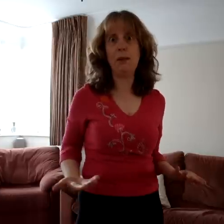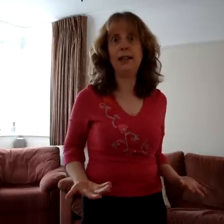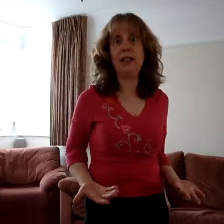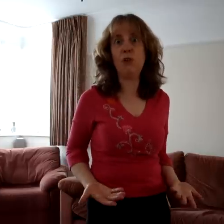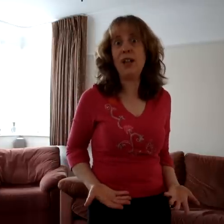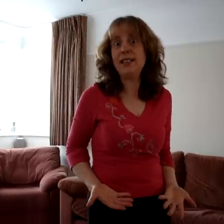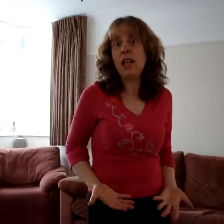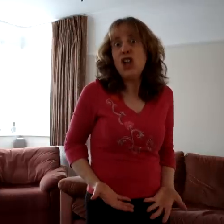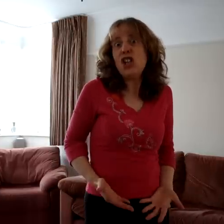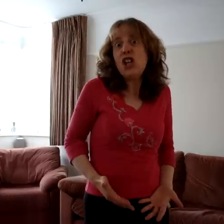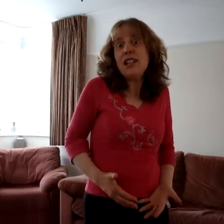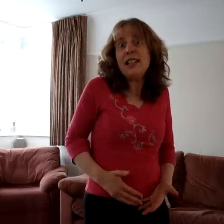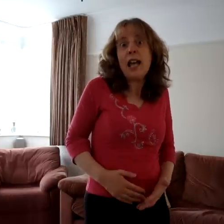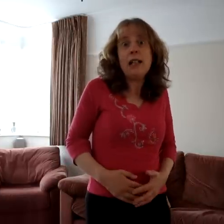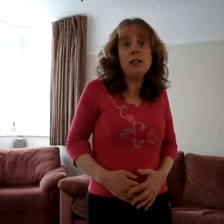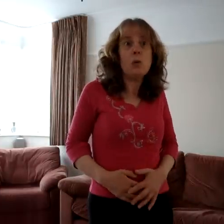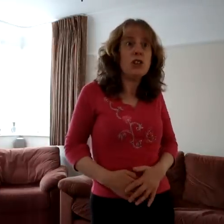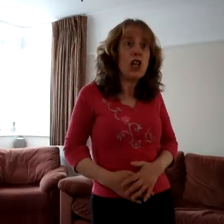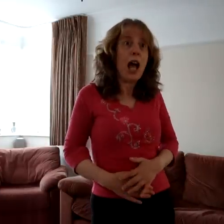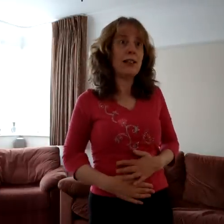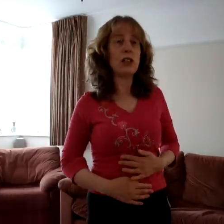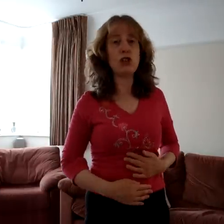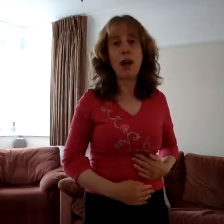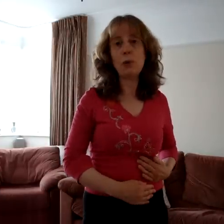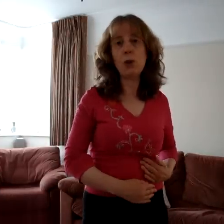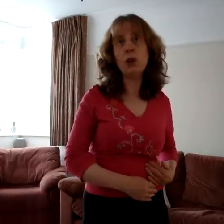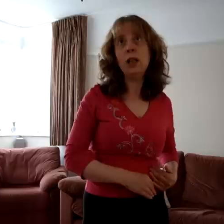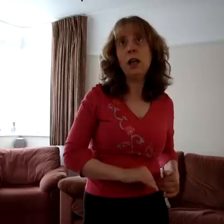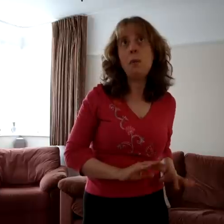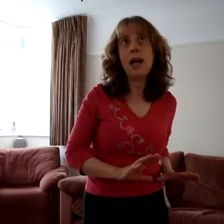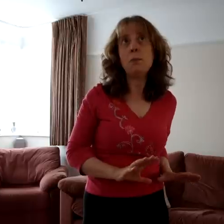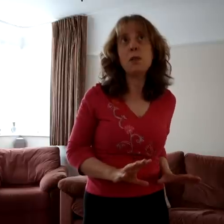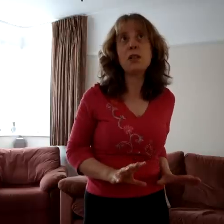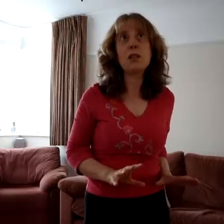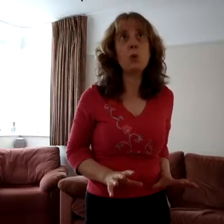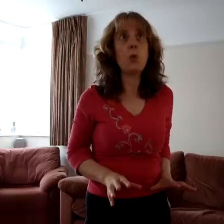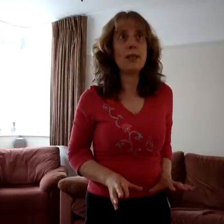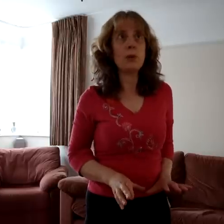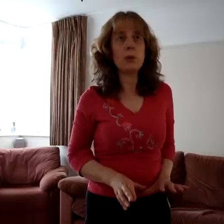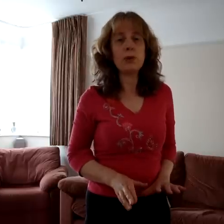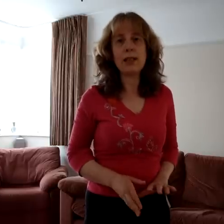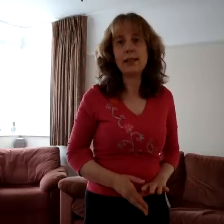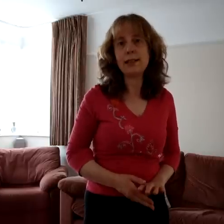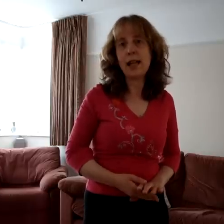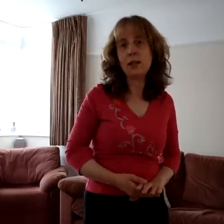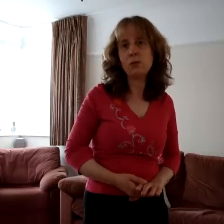manly voice, turning again towards childish treble, pipes and whistles in his sound.